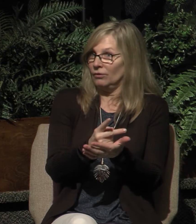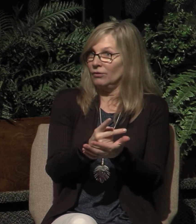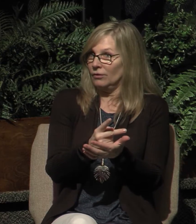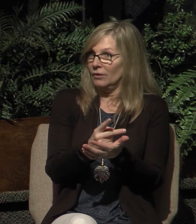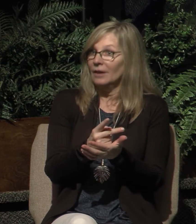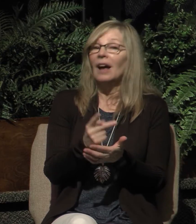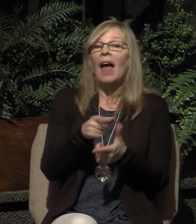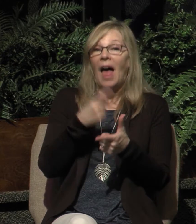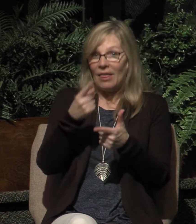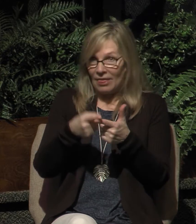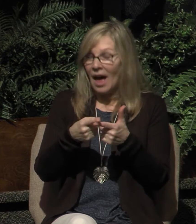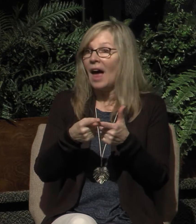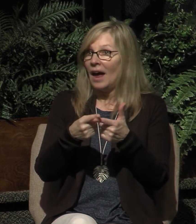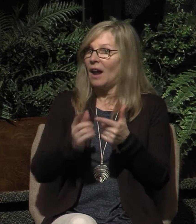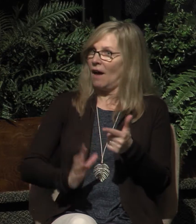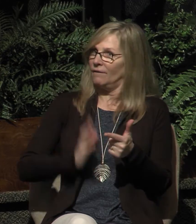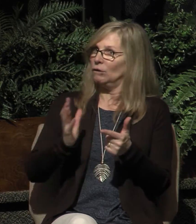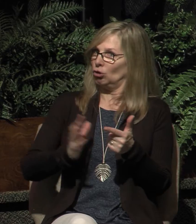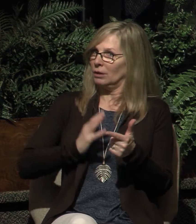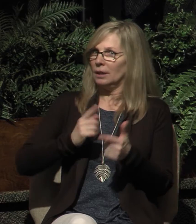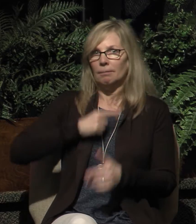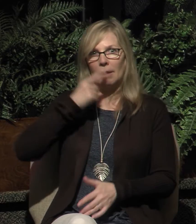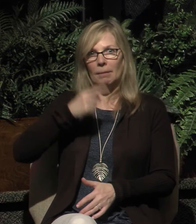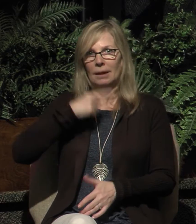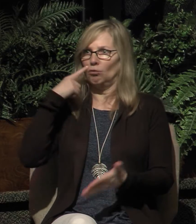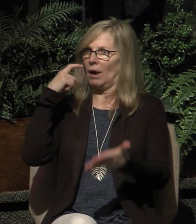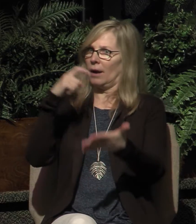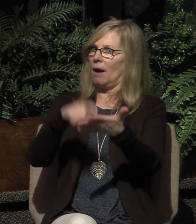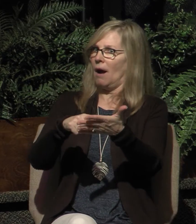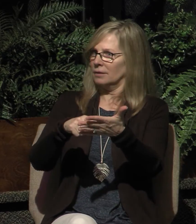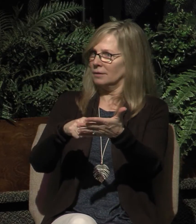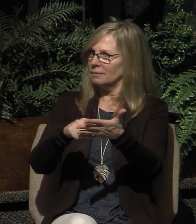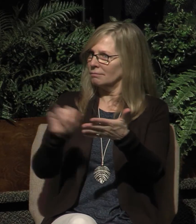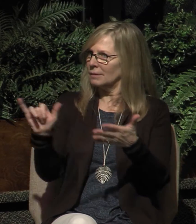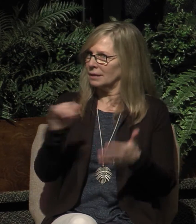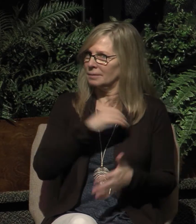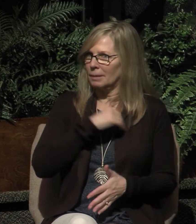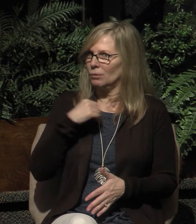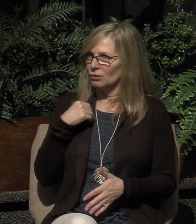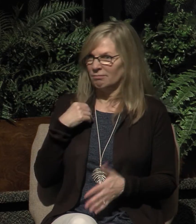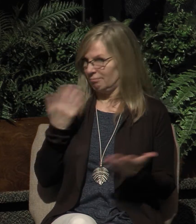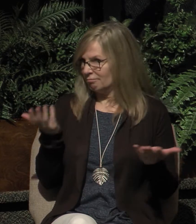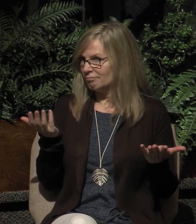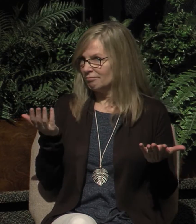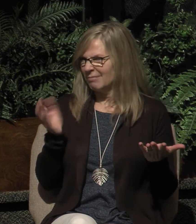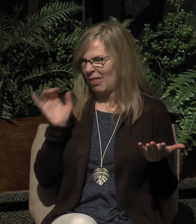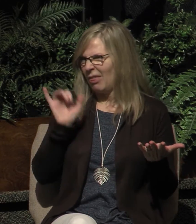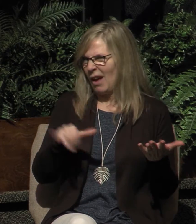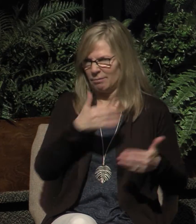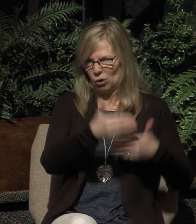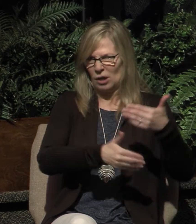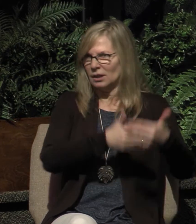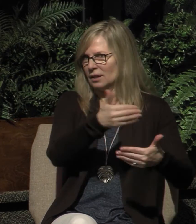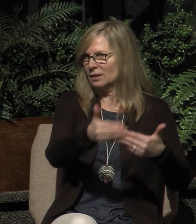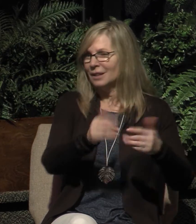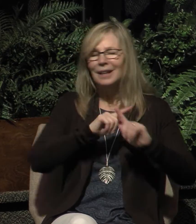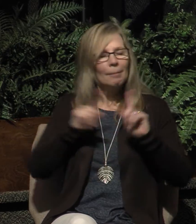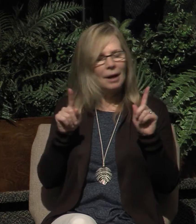officially and publicly recognized as members. But regardless of the reasons someone